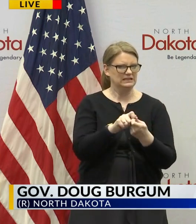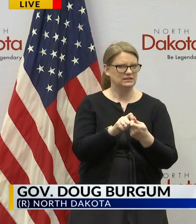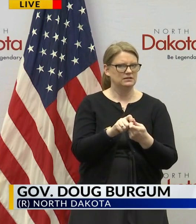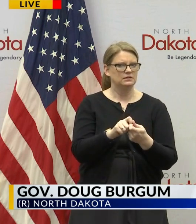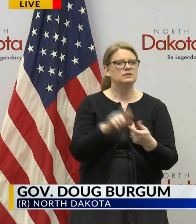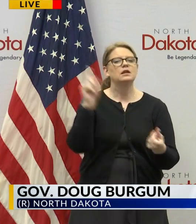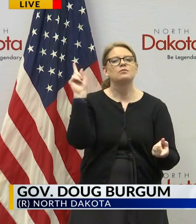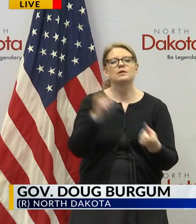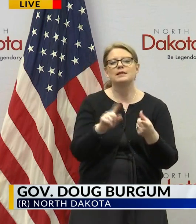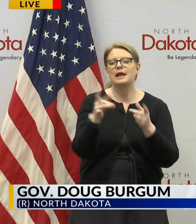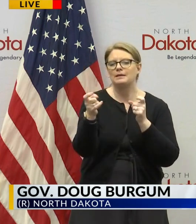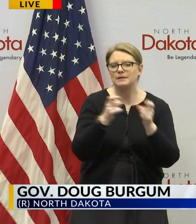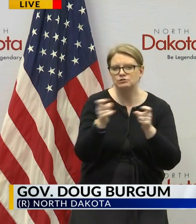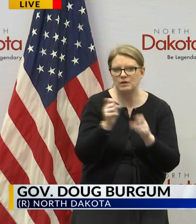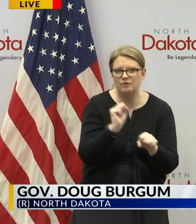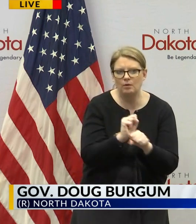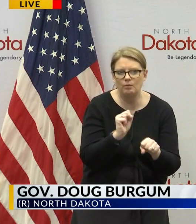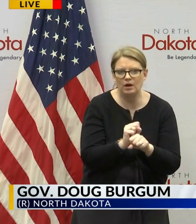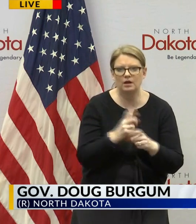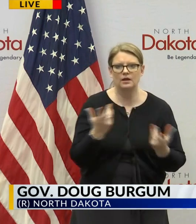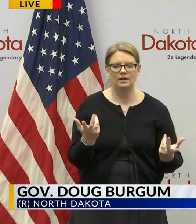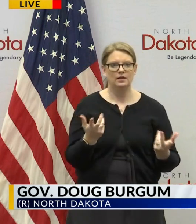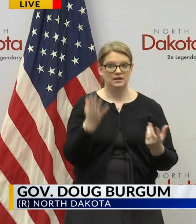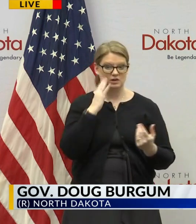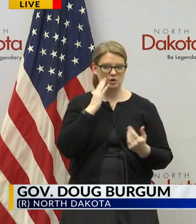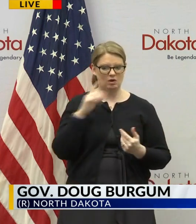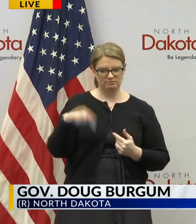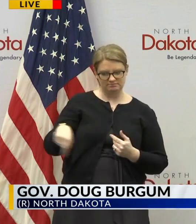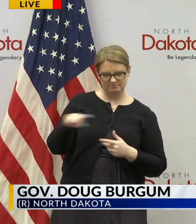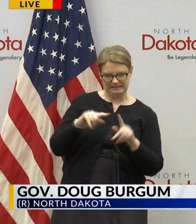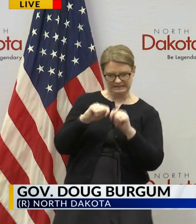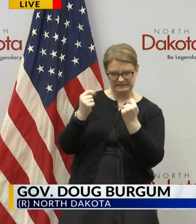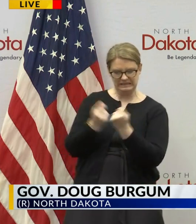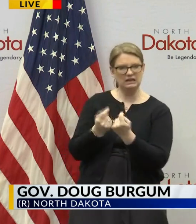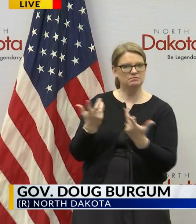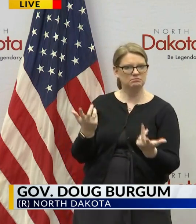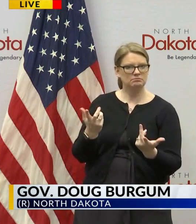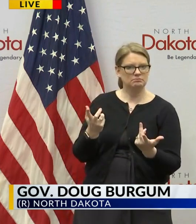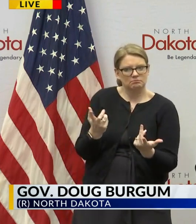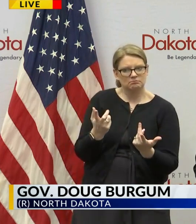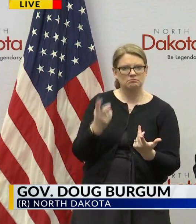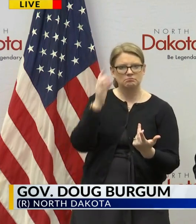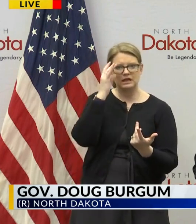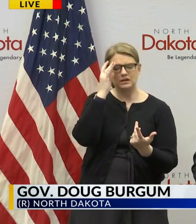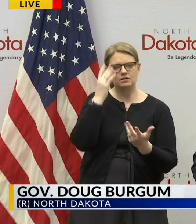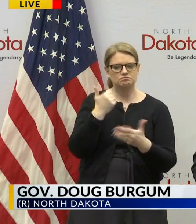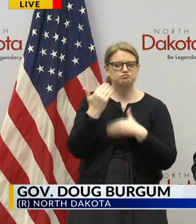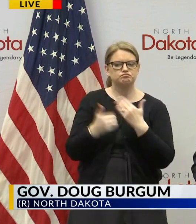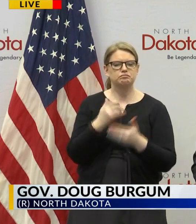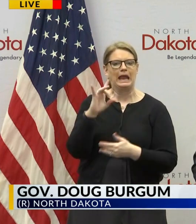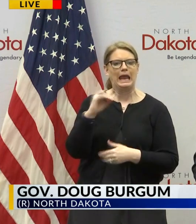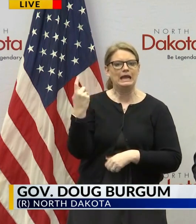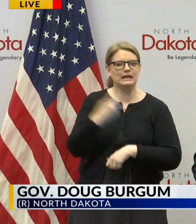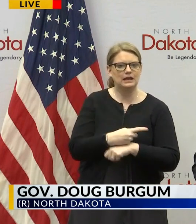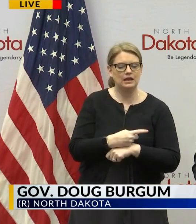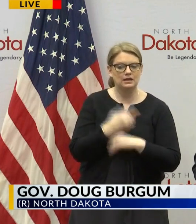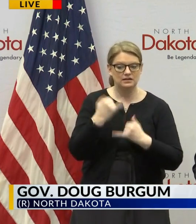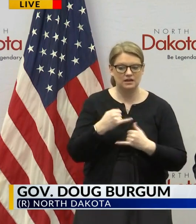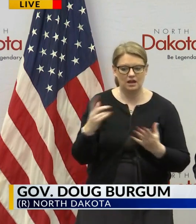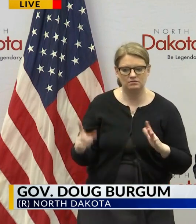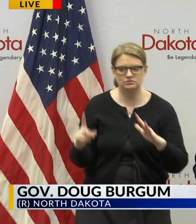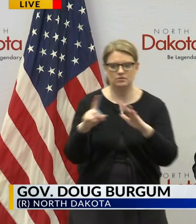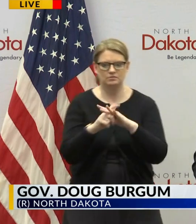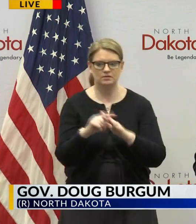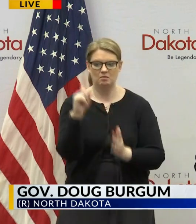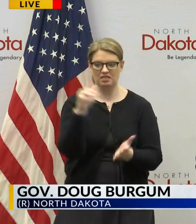the administrative workload on our team because you can imagine a team that was producing 80 processing 80 a day now facing 1600